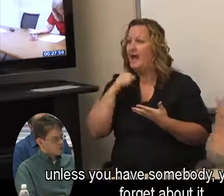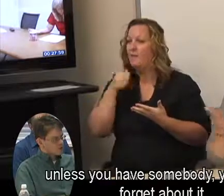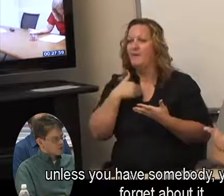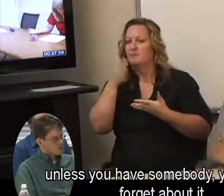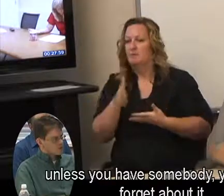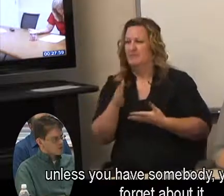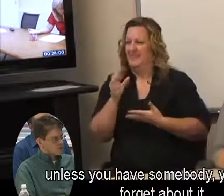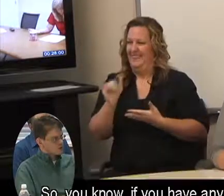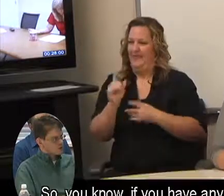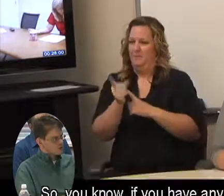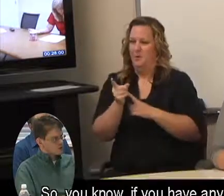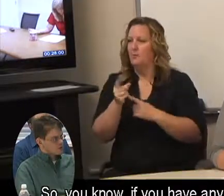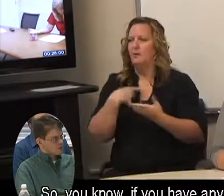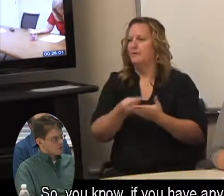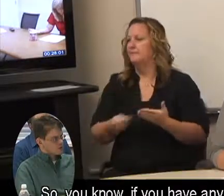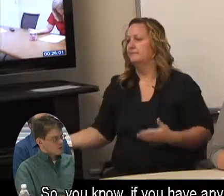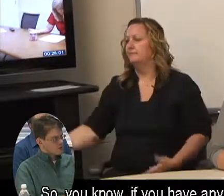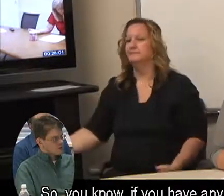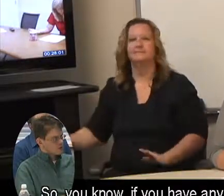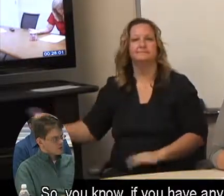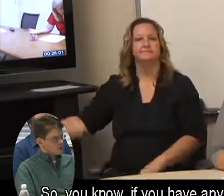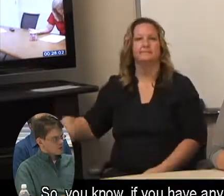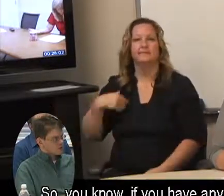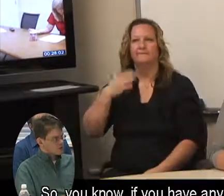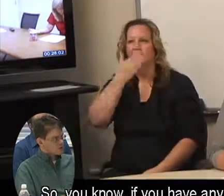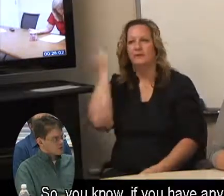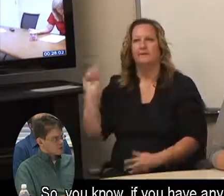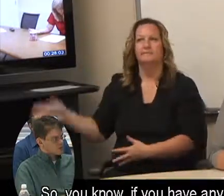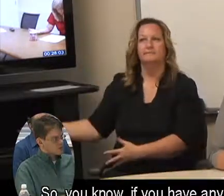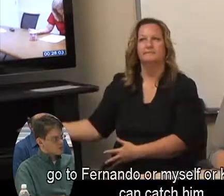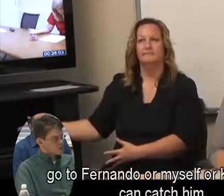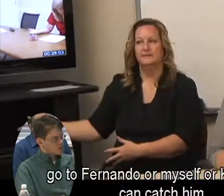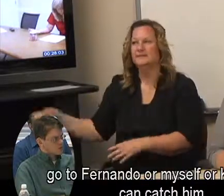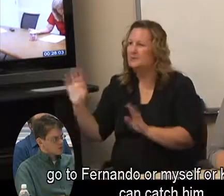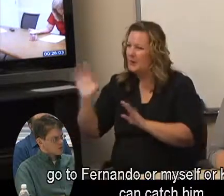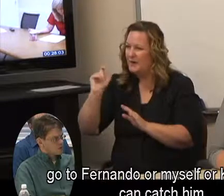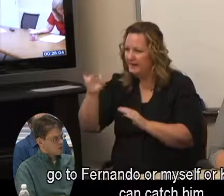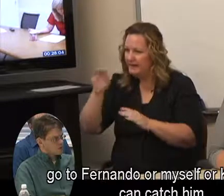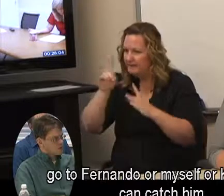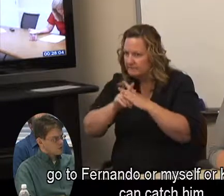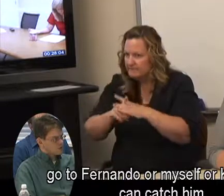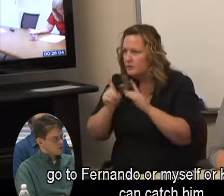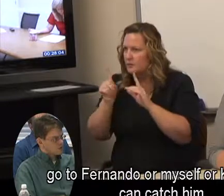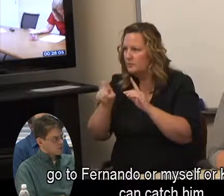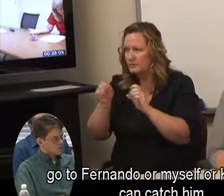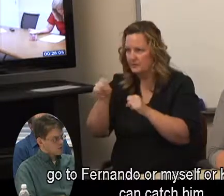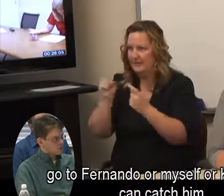So, you know, if you have any questions, go to Fernando or myself or Kyle if you can catch him.